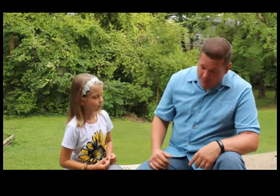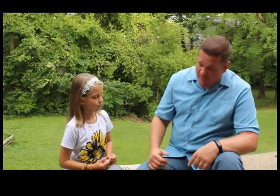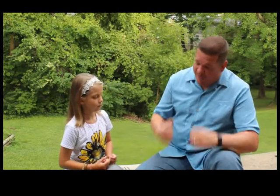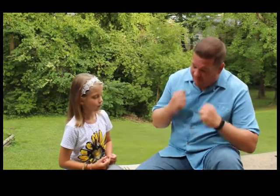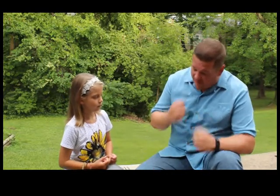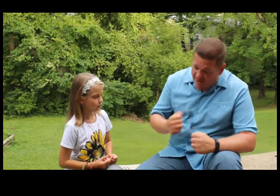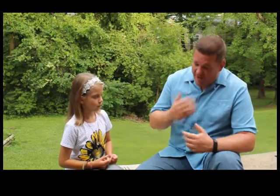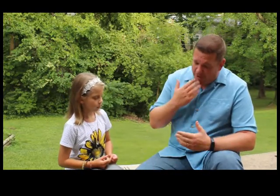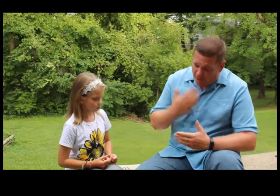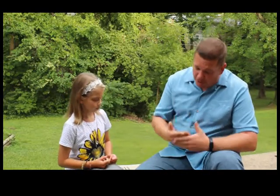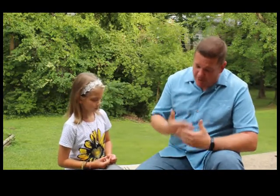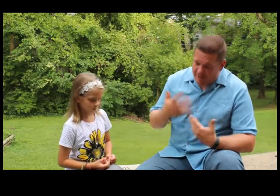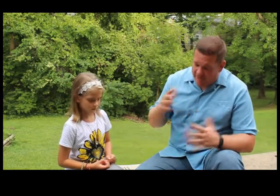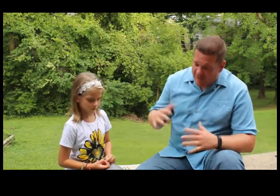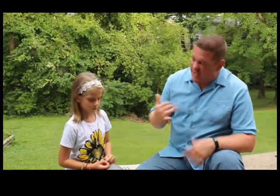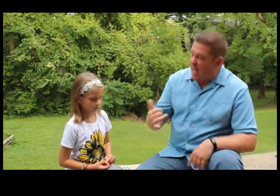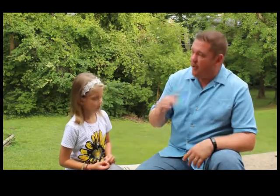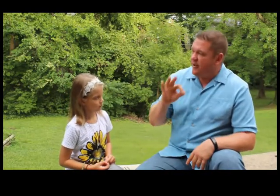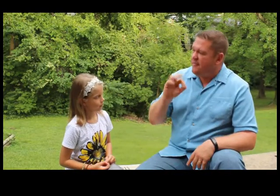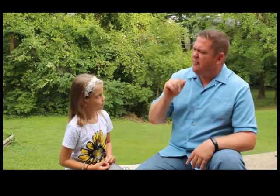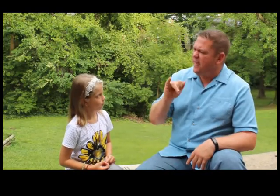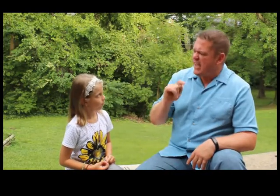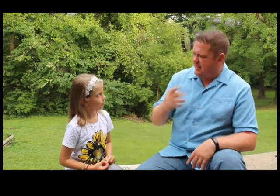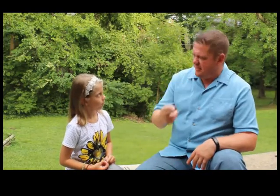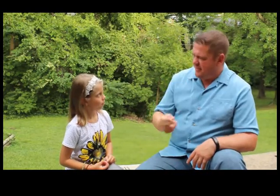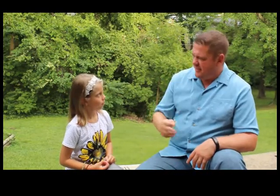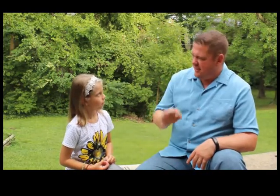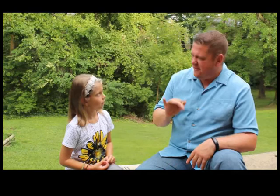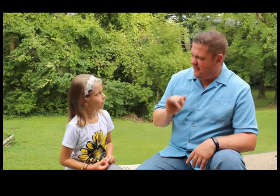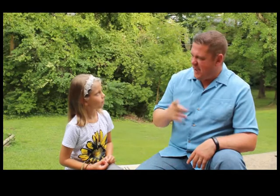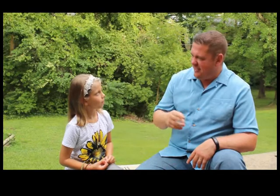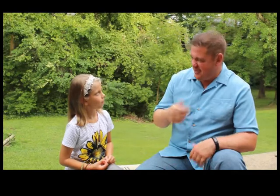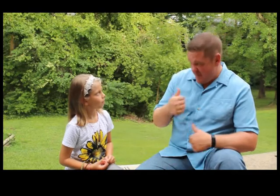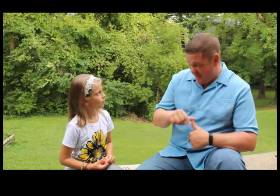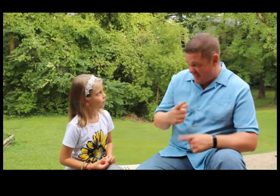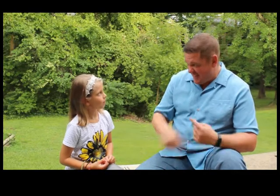So we have fight. Good. Finish now. Faith. Faith. Remember that sign?